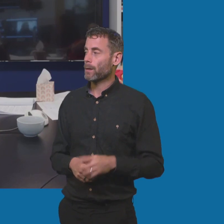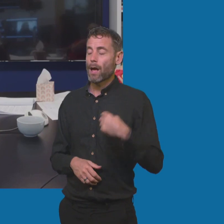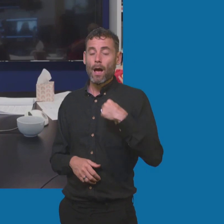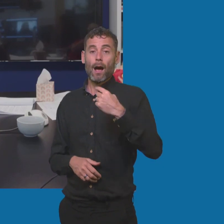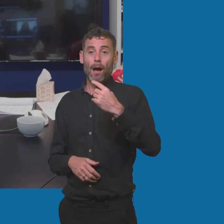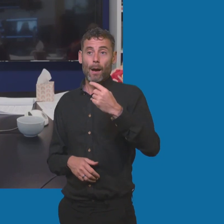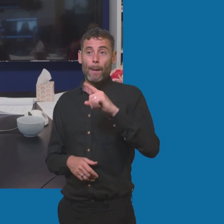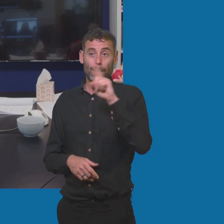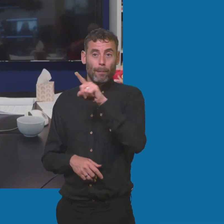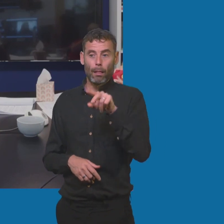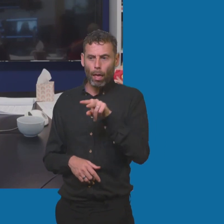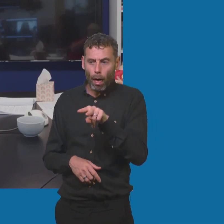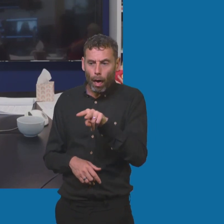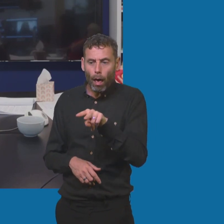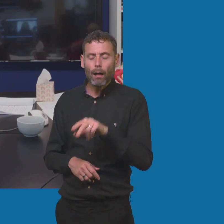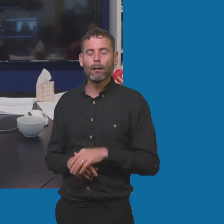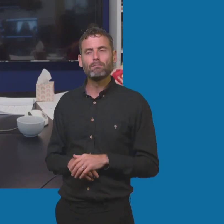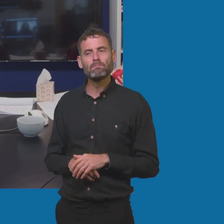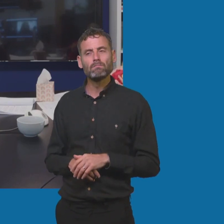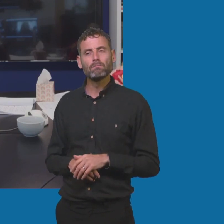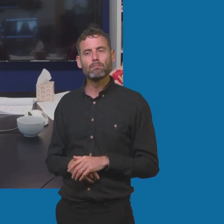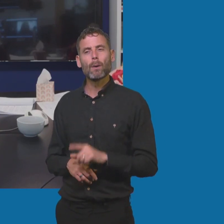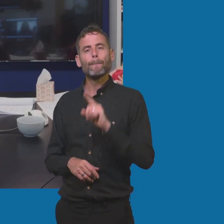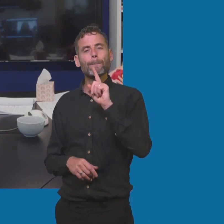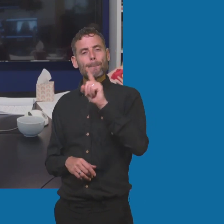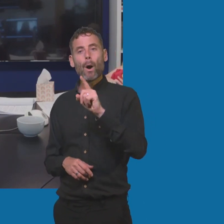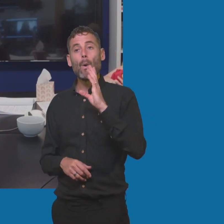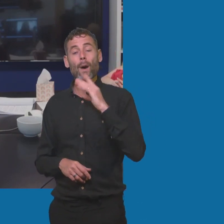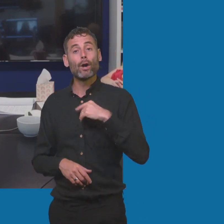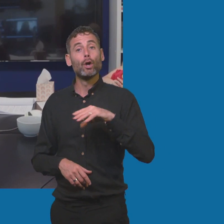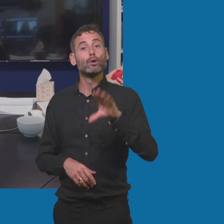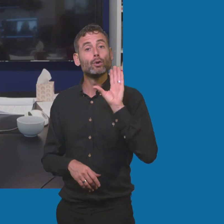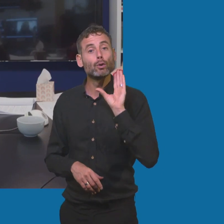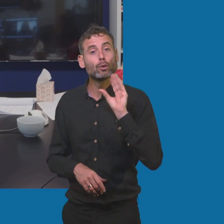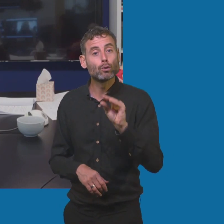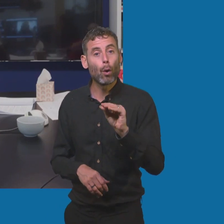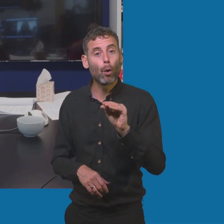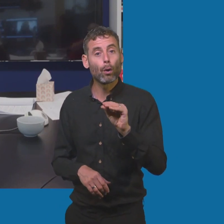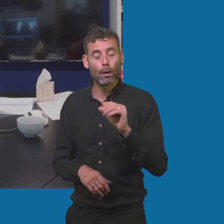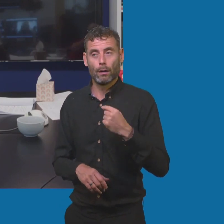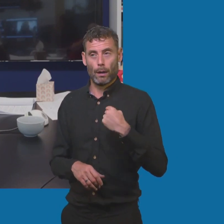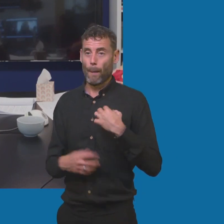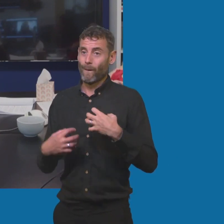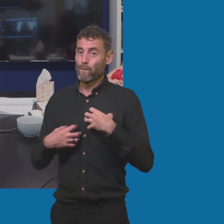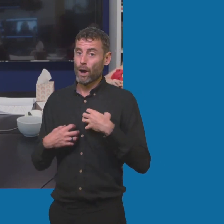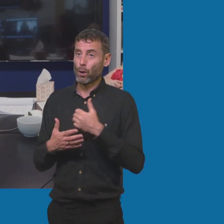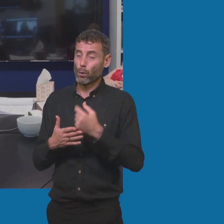yes, but how are they going to react when I come up to them and speak to them? Oh my God, that's my worst bit. That's what I used to think.